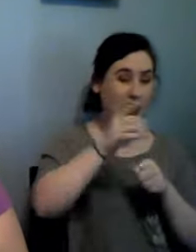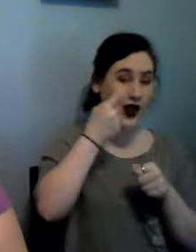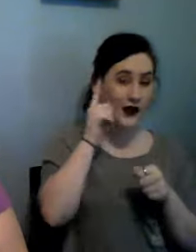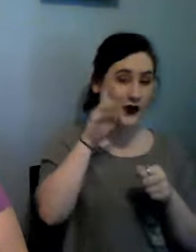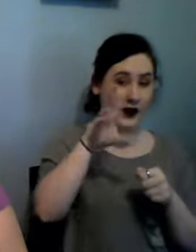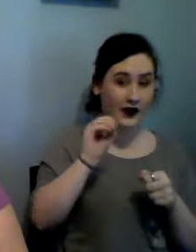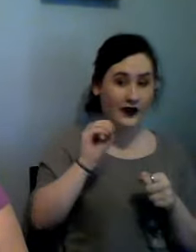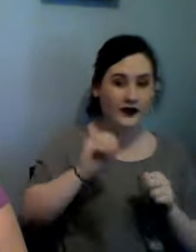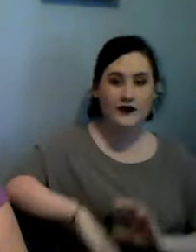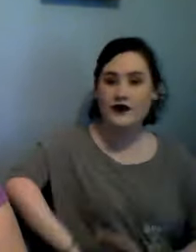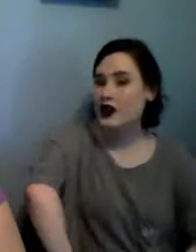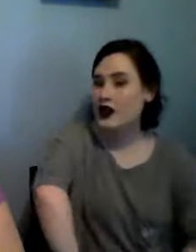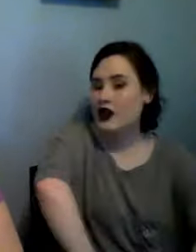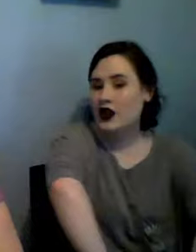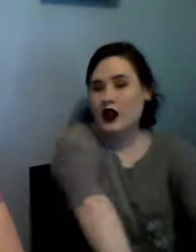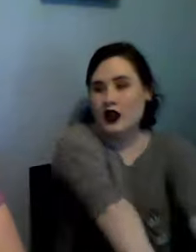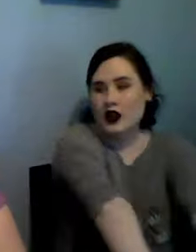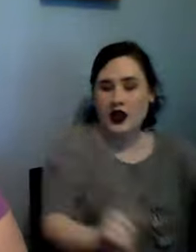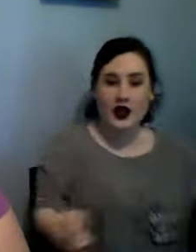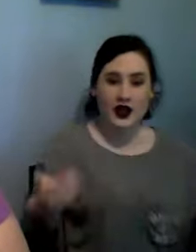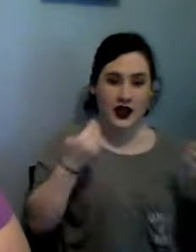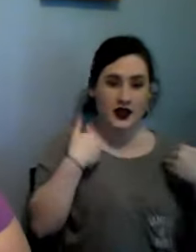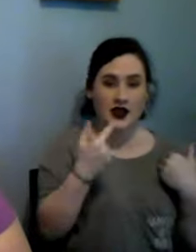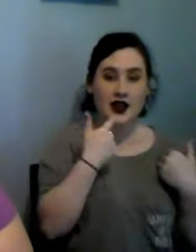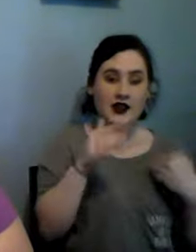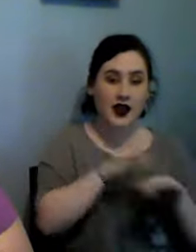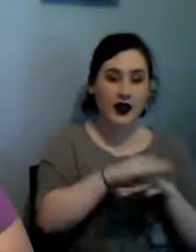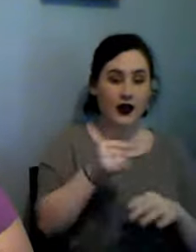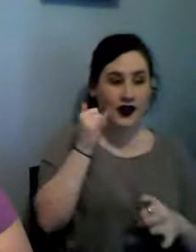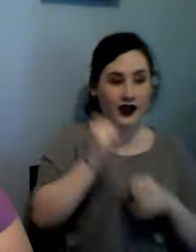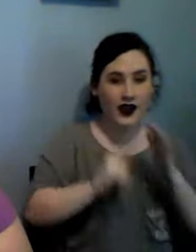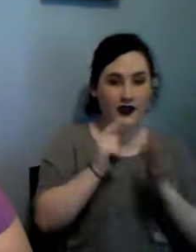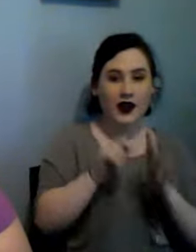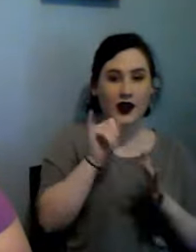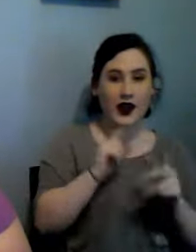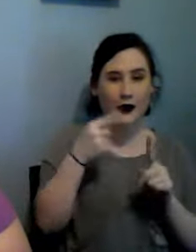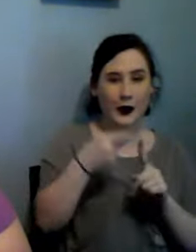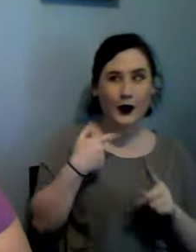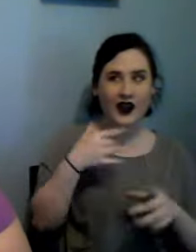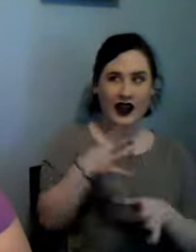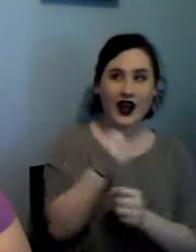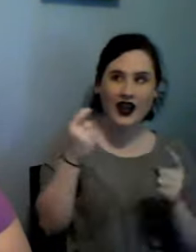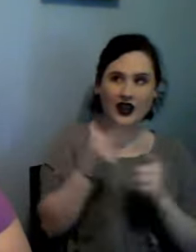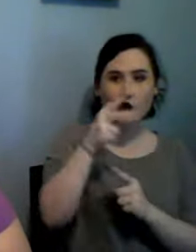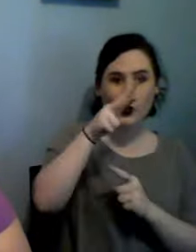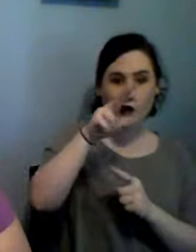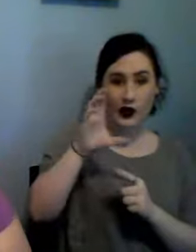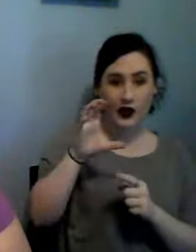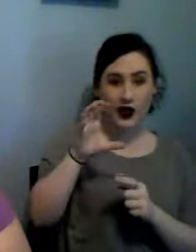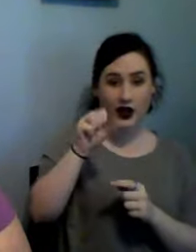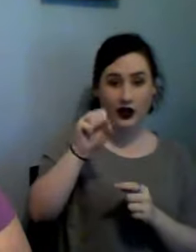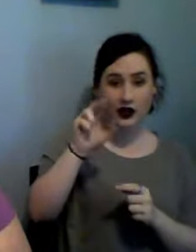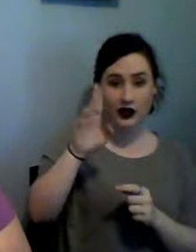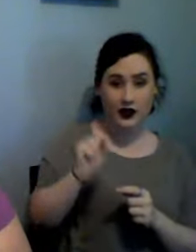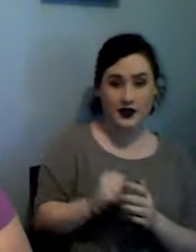the last video that when we got to 300 subscribers that I was going